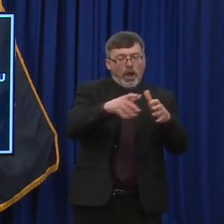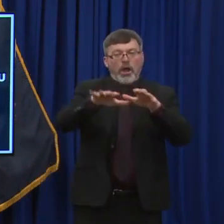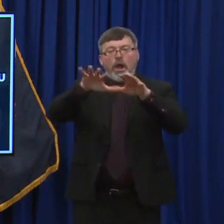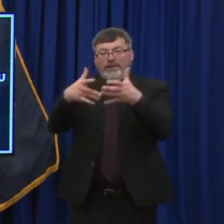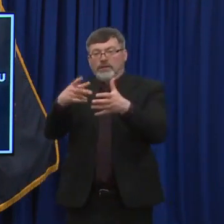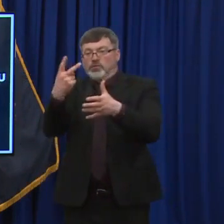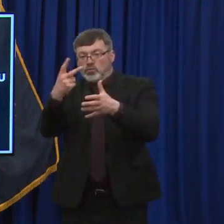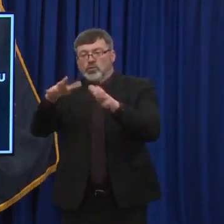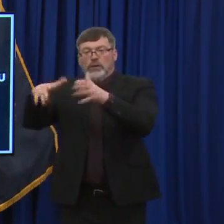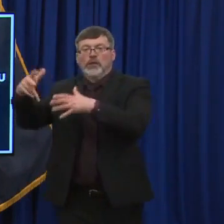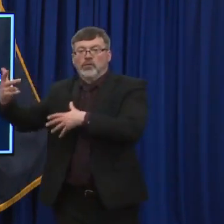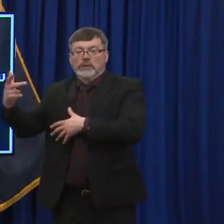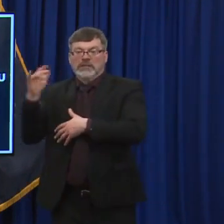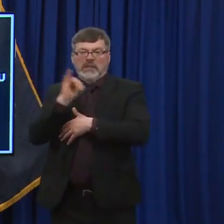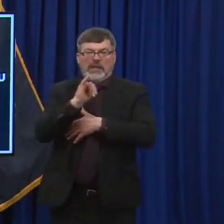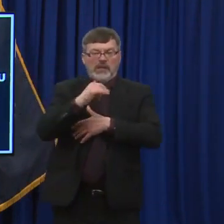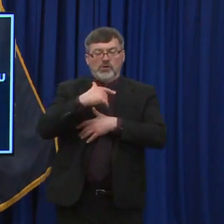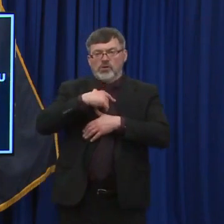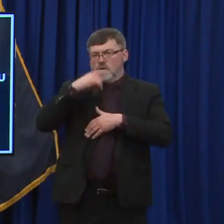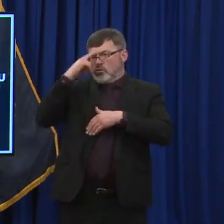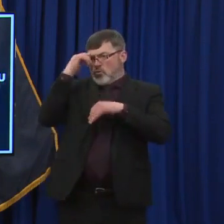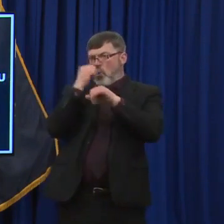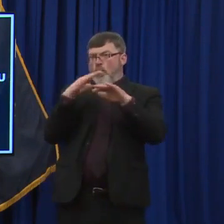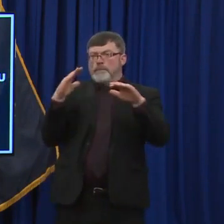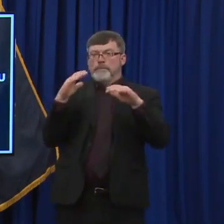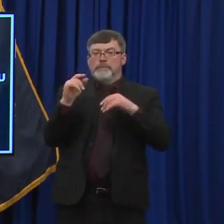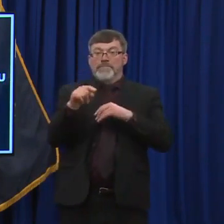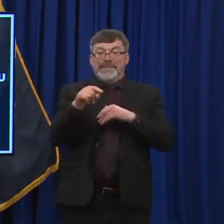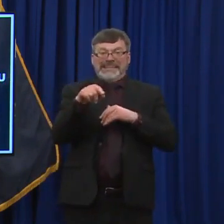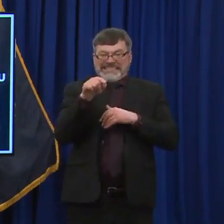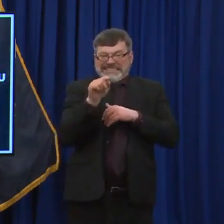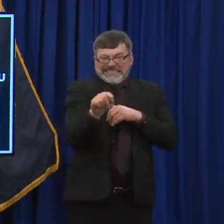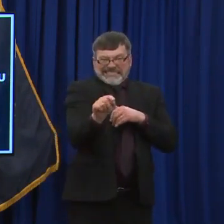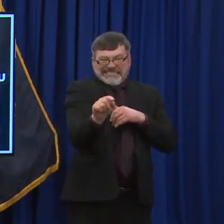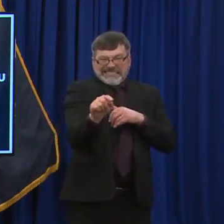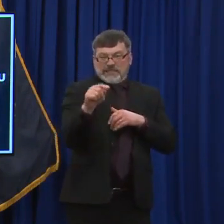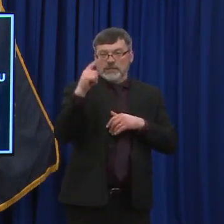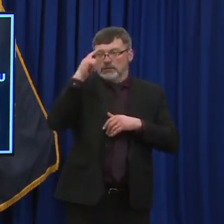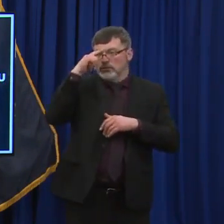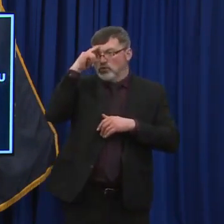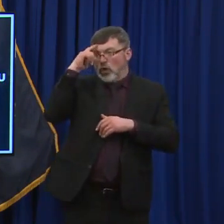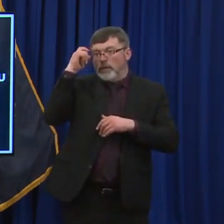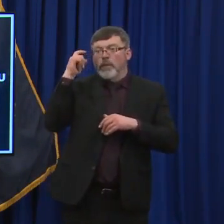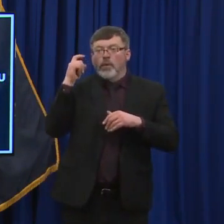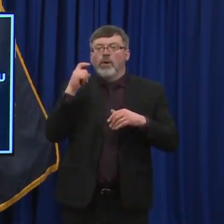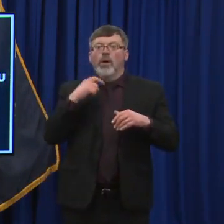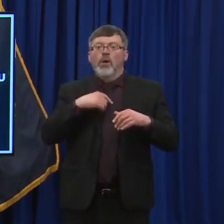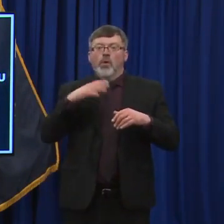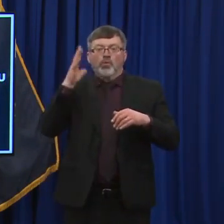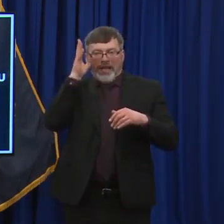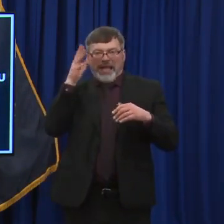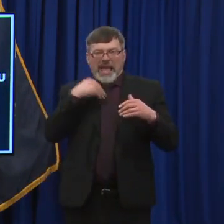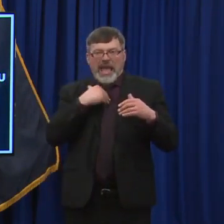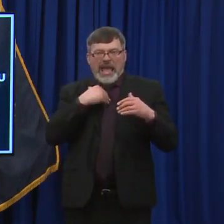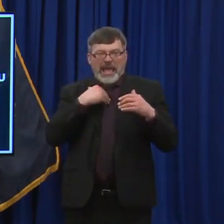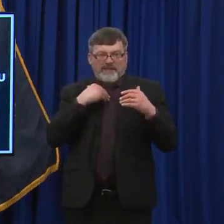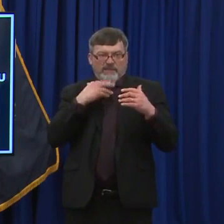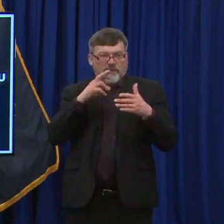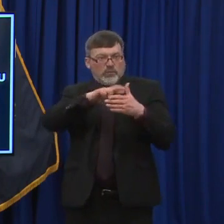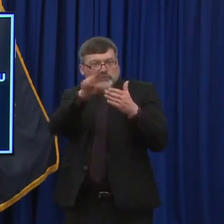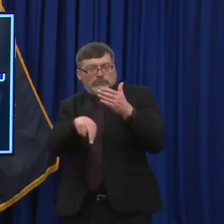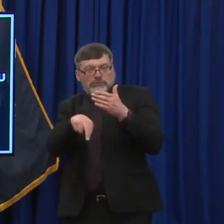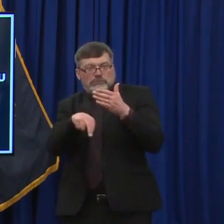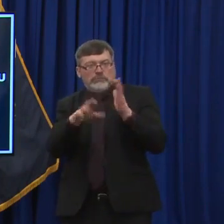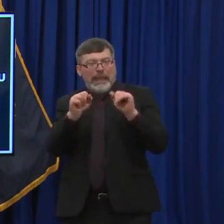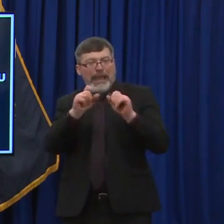the hope is that come sometime in the summer that we'll begin to hear more about some of these studies and whether the vaccine may be authorized for